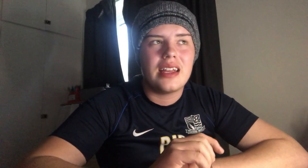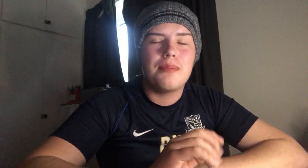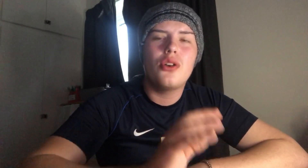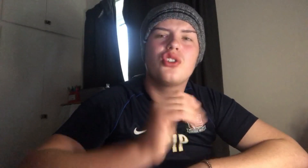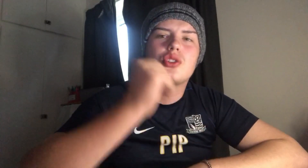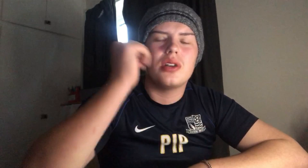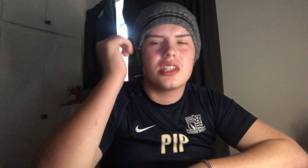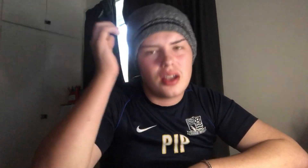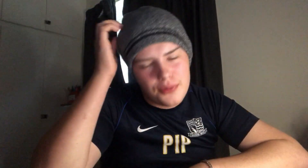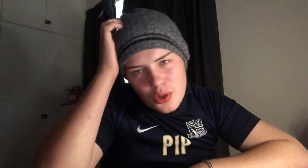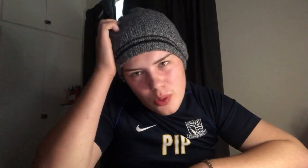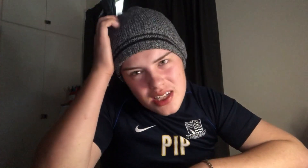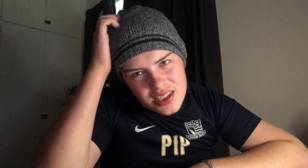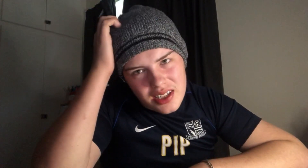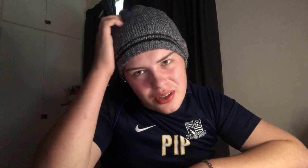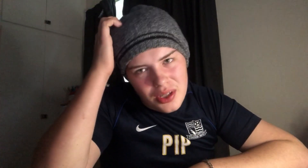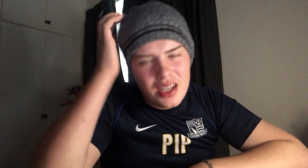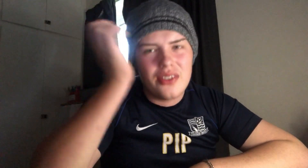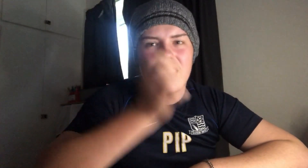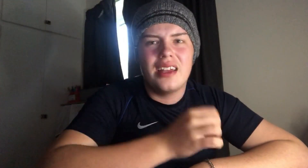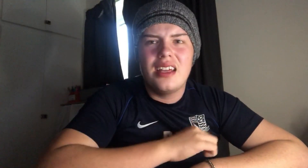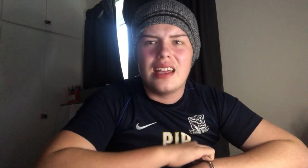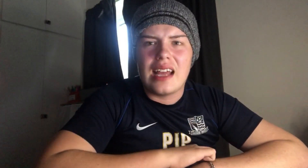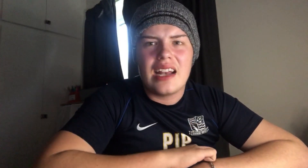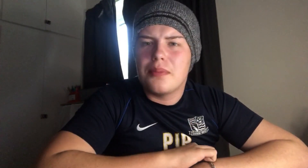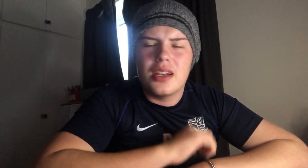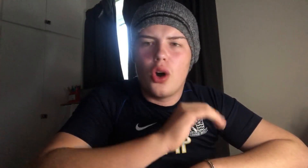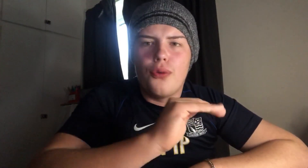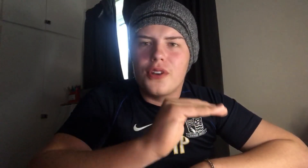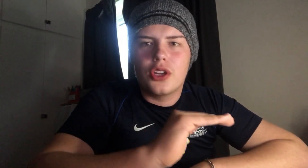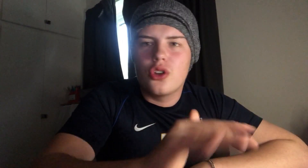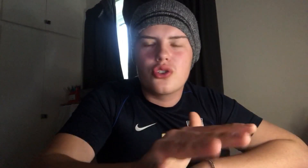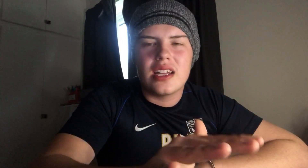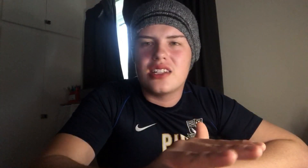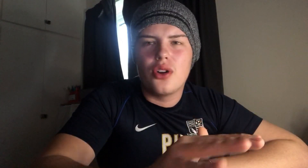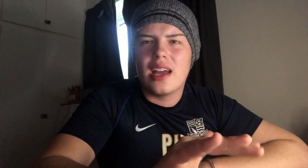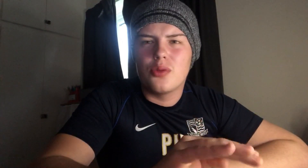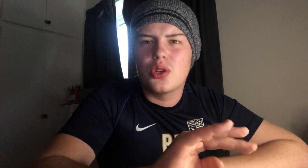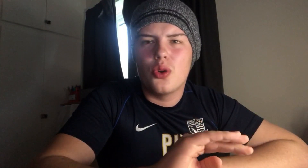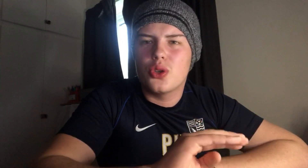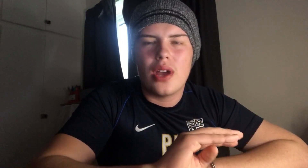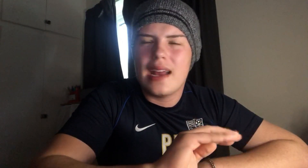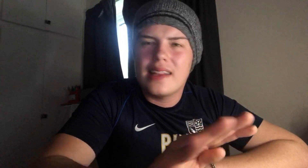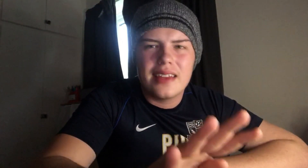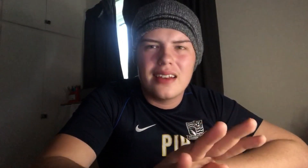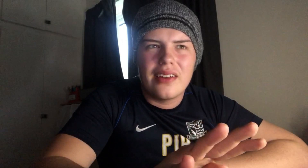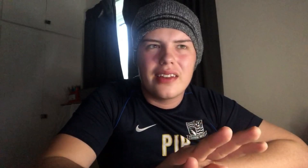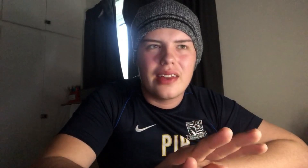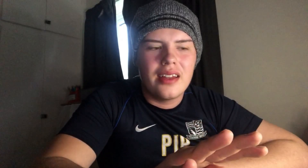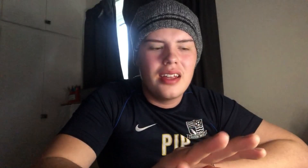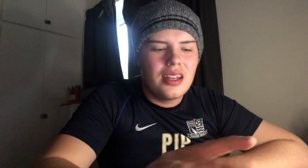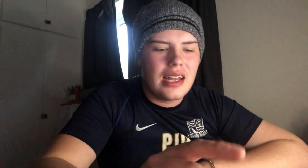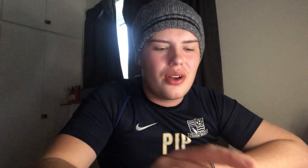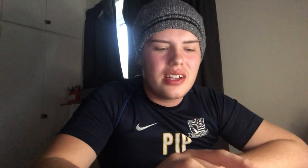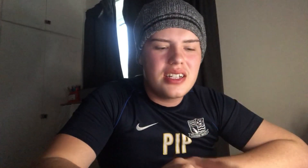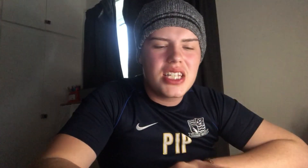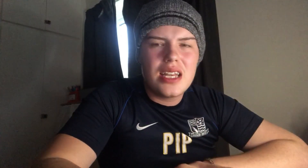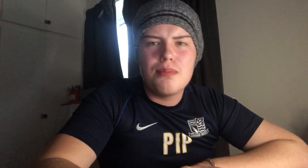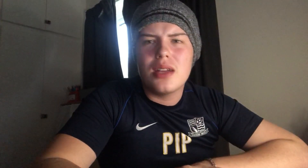he put on Twitter a few weeks ago that he hadn't been offered a contract. He's not held talks or anything like that. Now, I can see him being